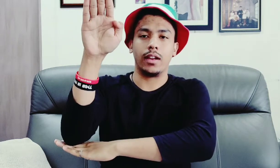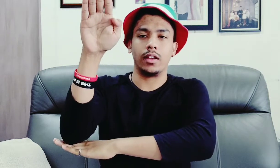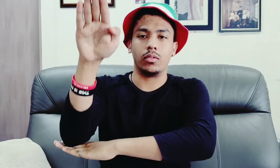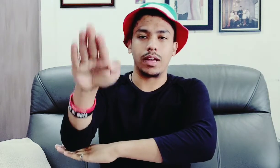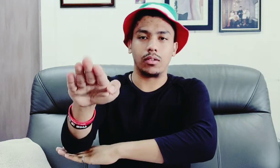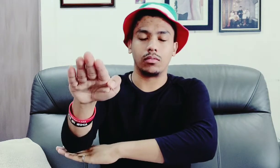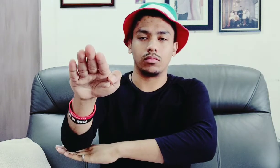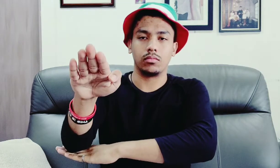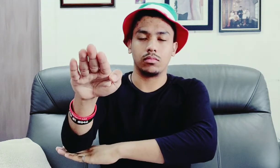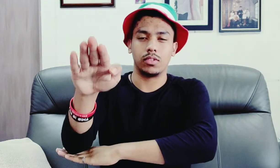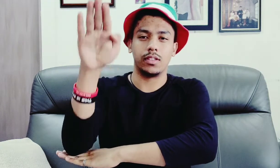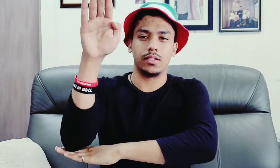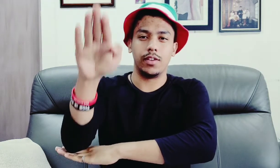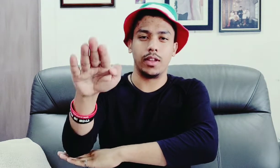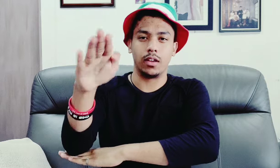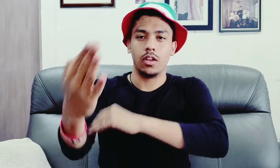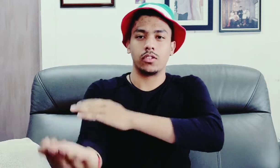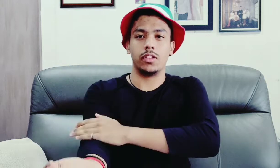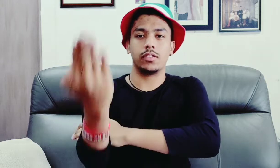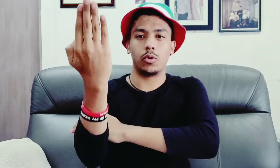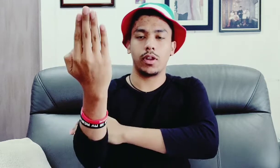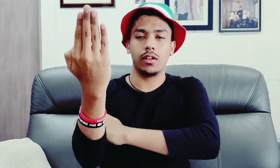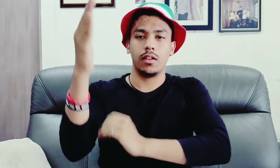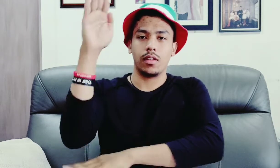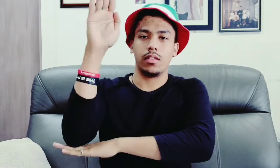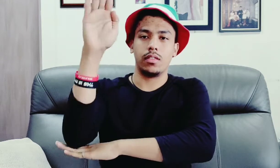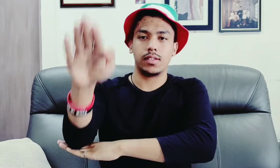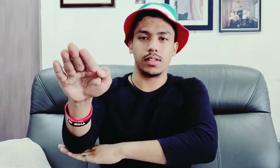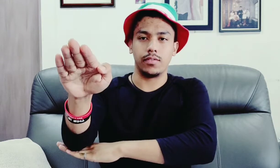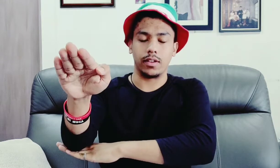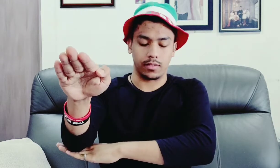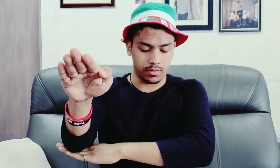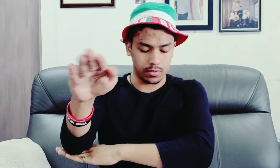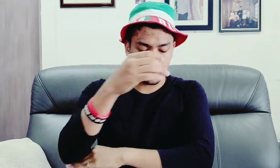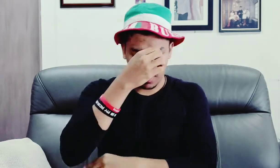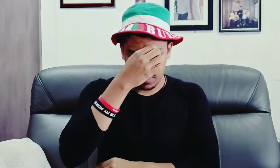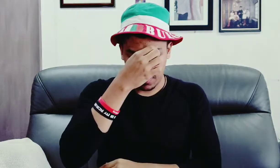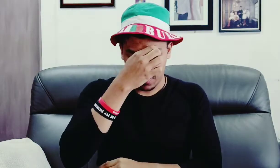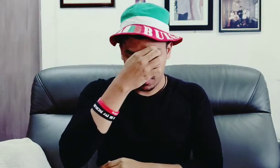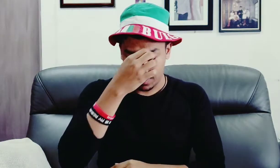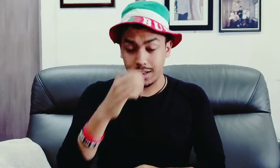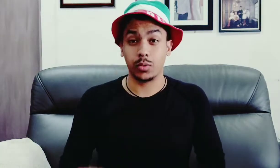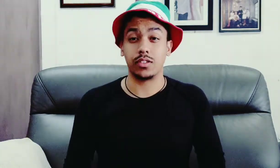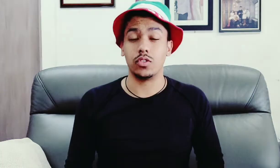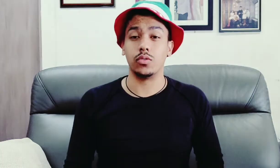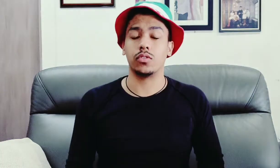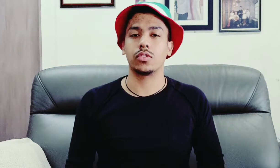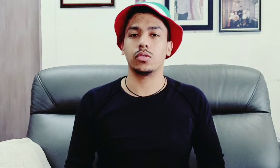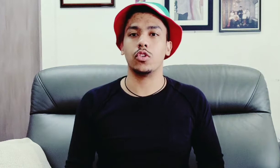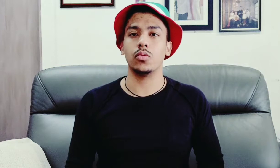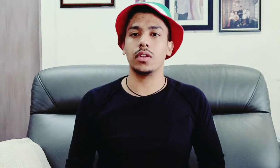hand and go down this is evening so this is morning this is evening okay the next word is noon so noon